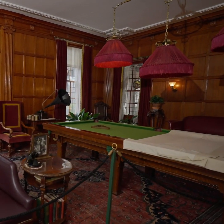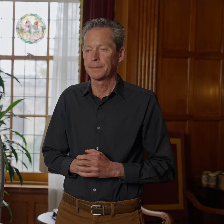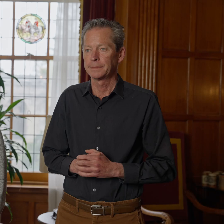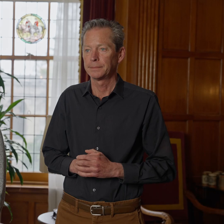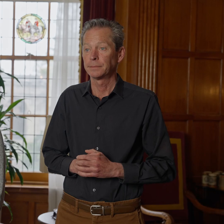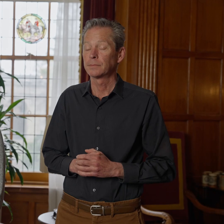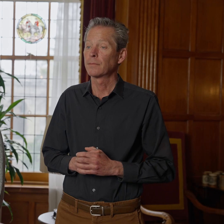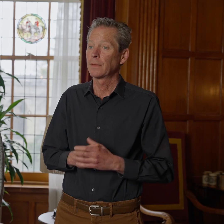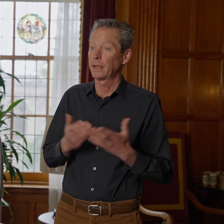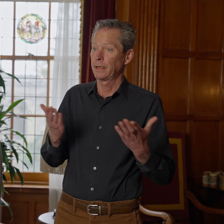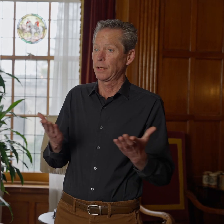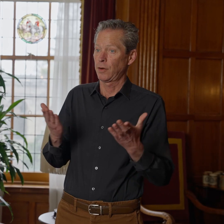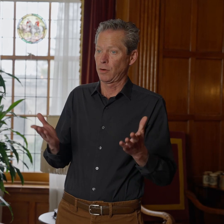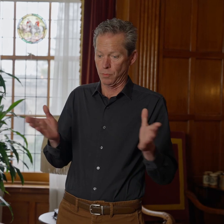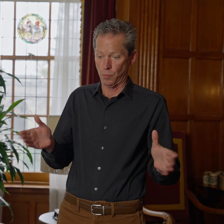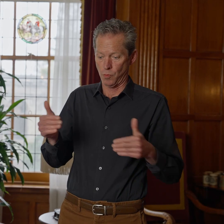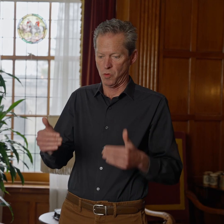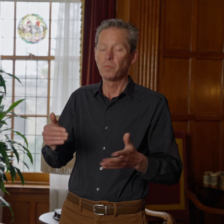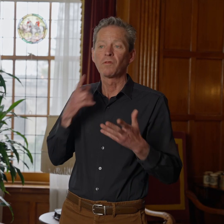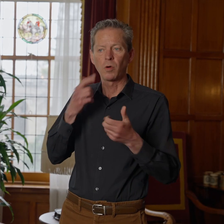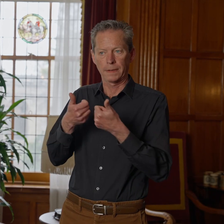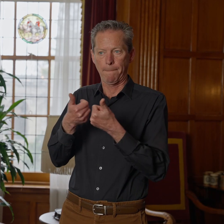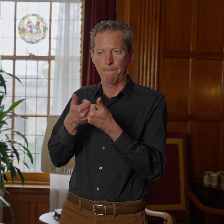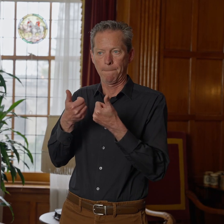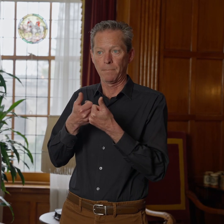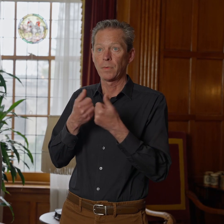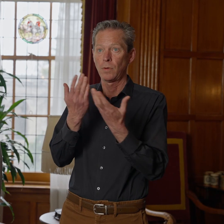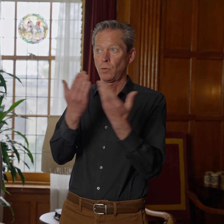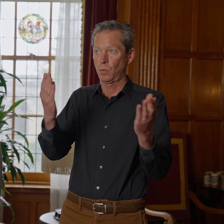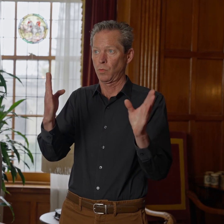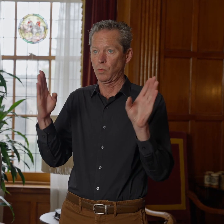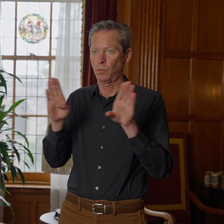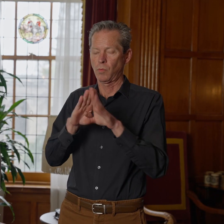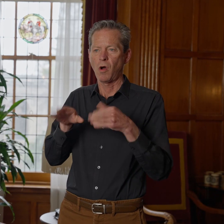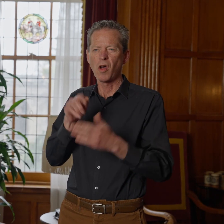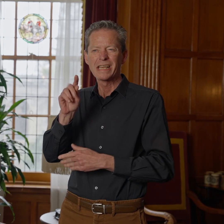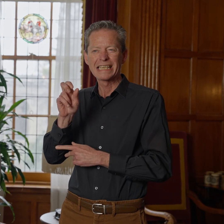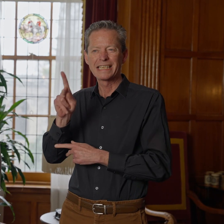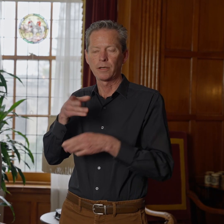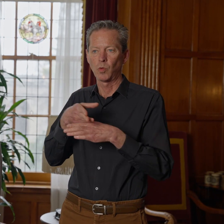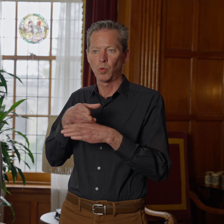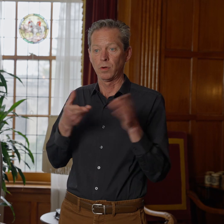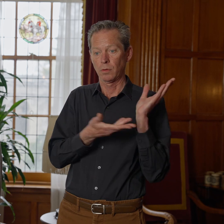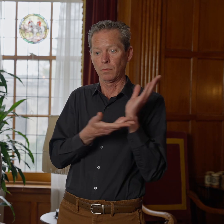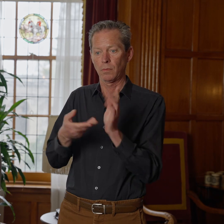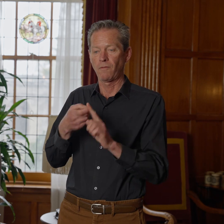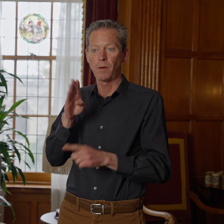This is George Eastman's billiard room. The walls in this room are all teak that have been brought in from Burma to decorate